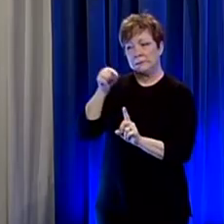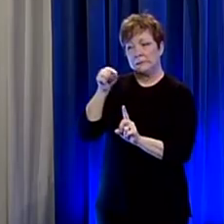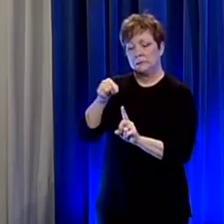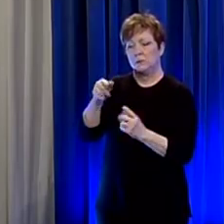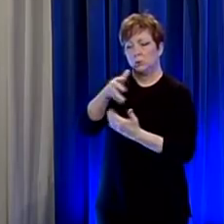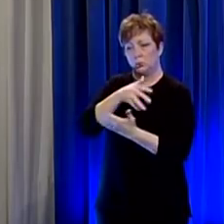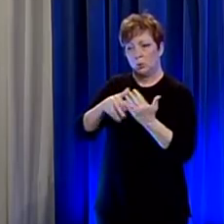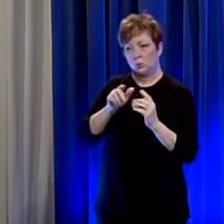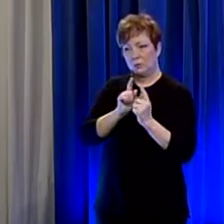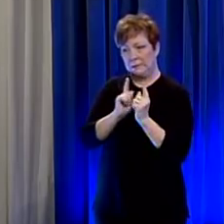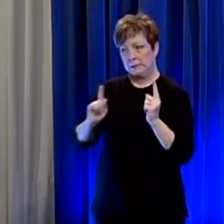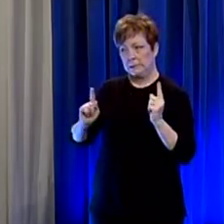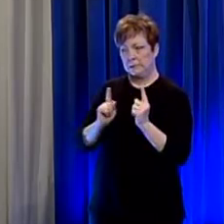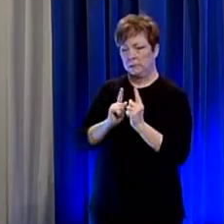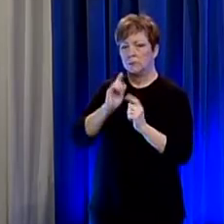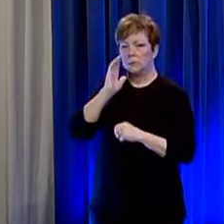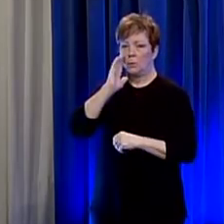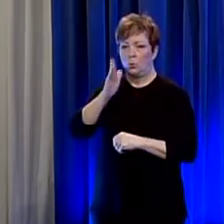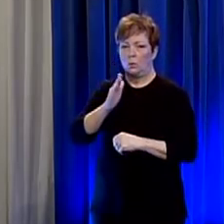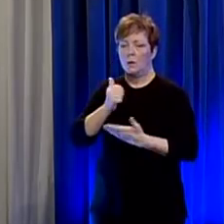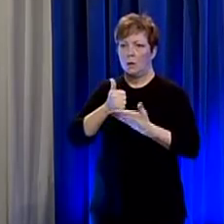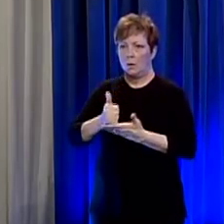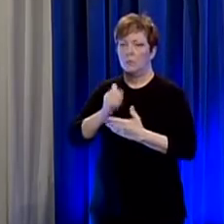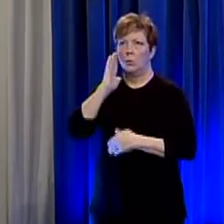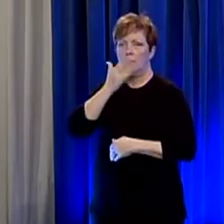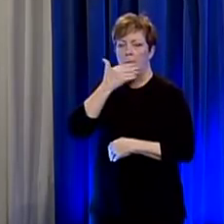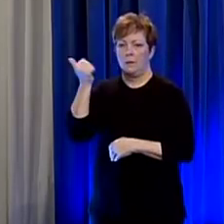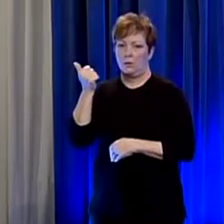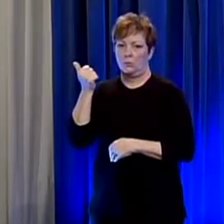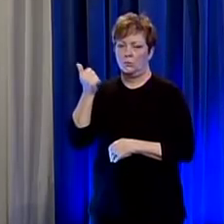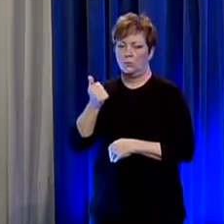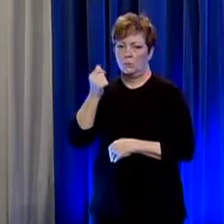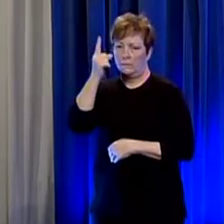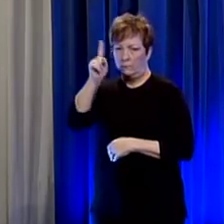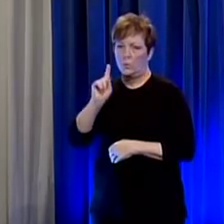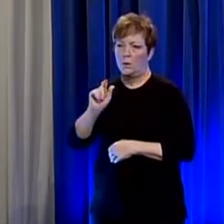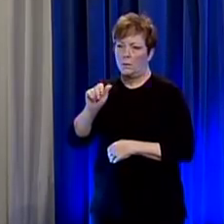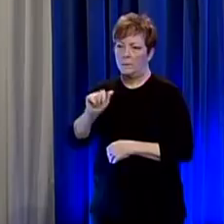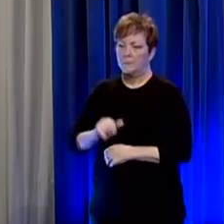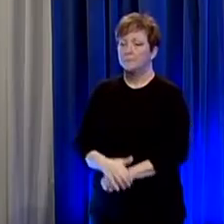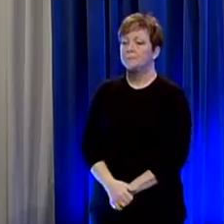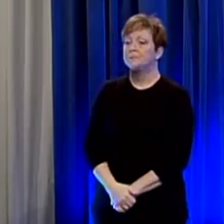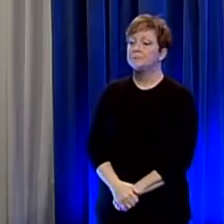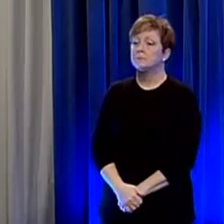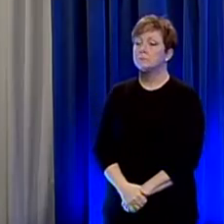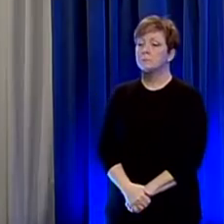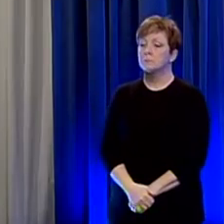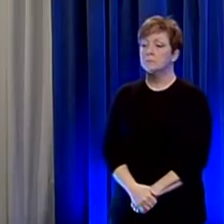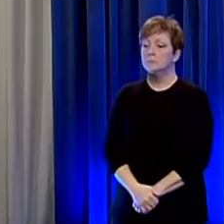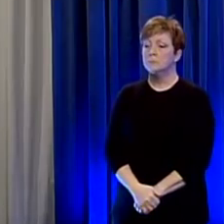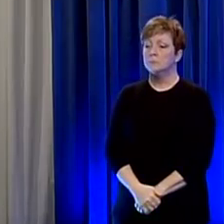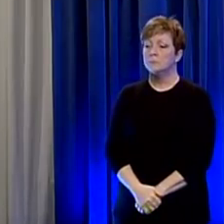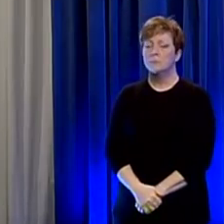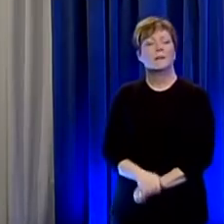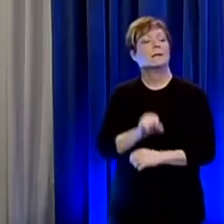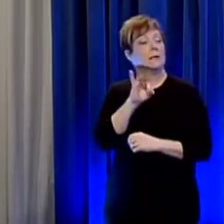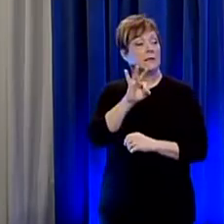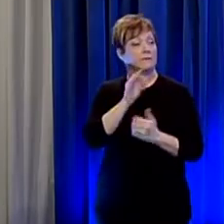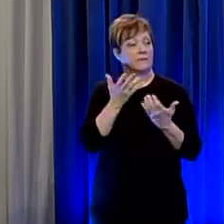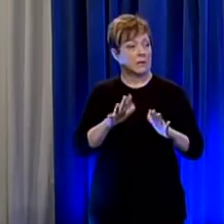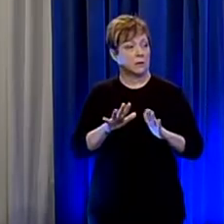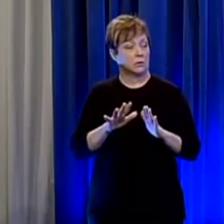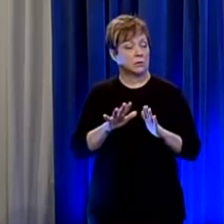the better we'll be in the long run can you get coronavirus again once you've already had it